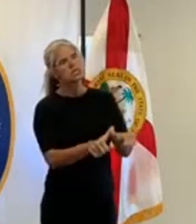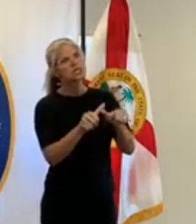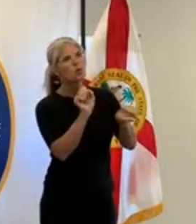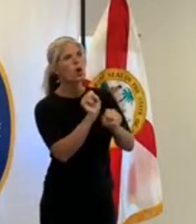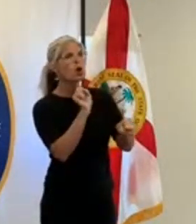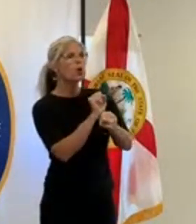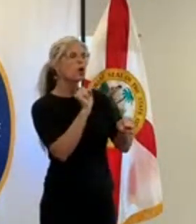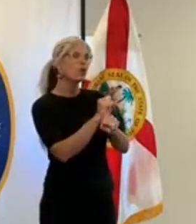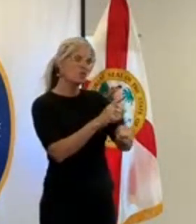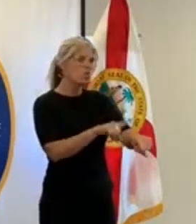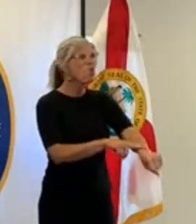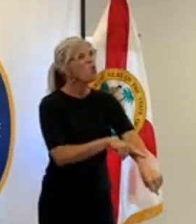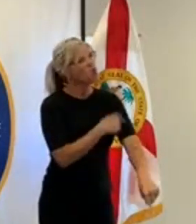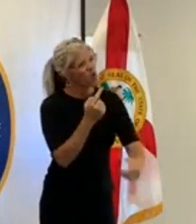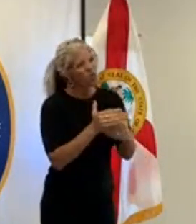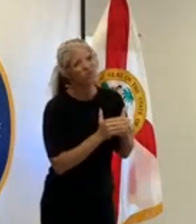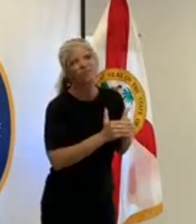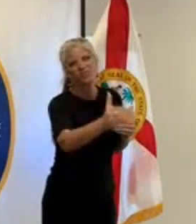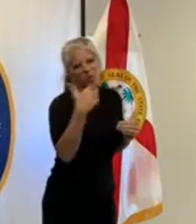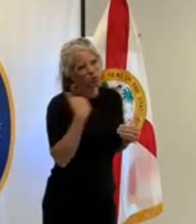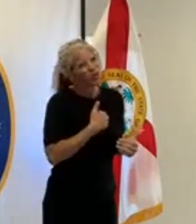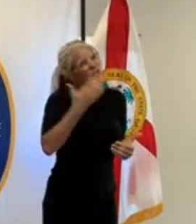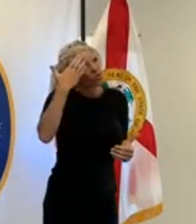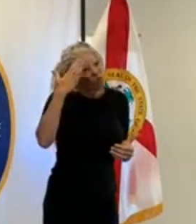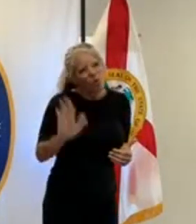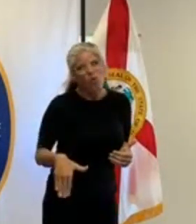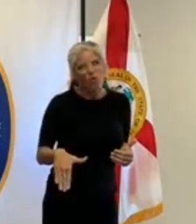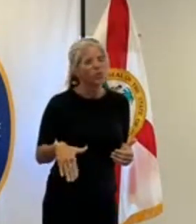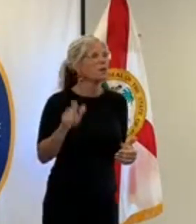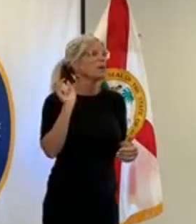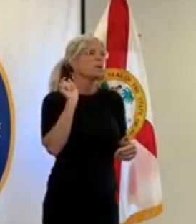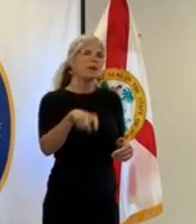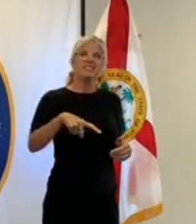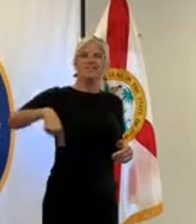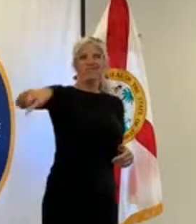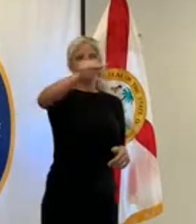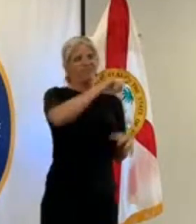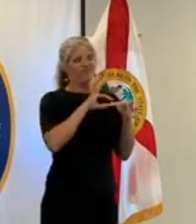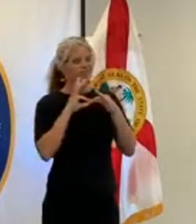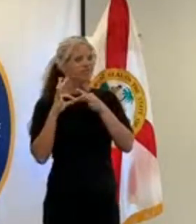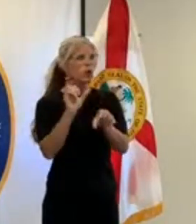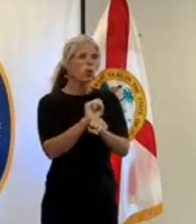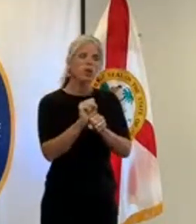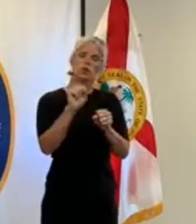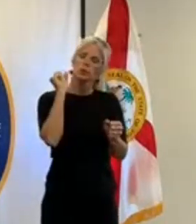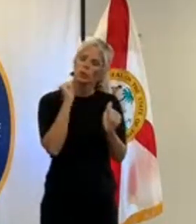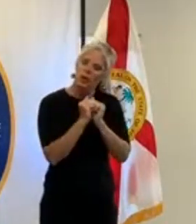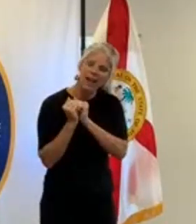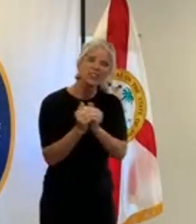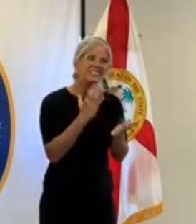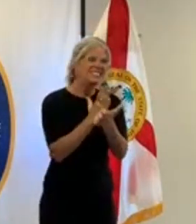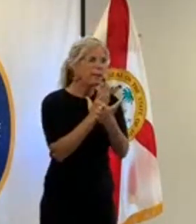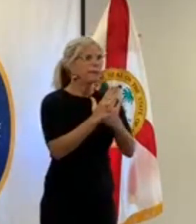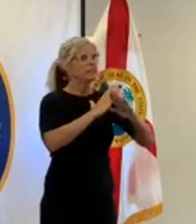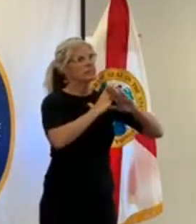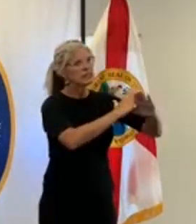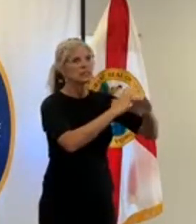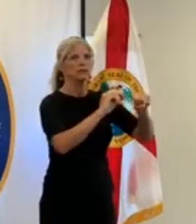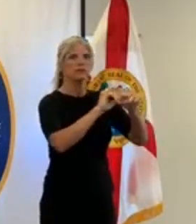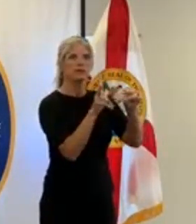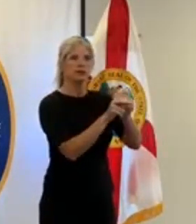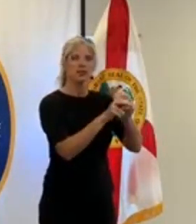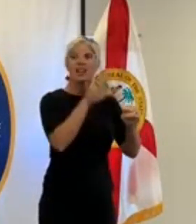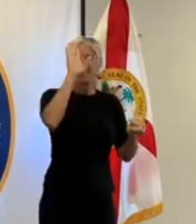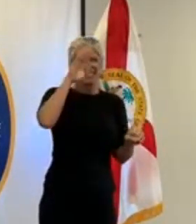spread of this virus and protect others especially those most vulnerable please stay at home unless it is